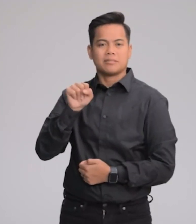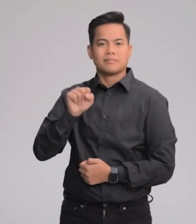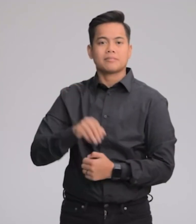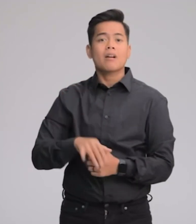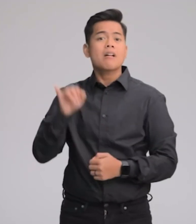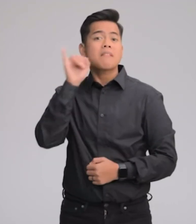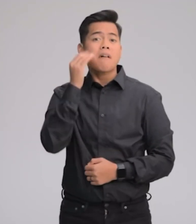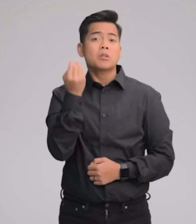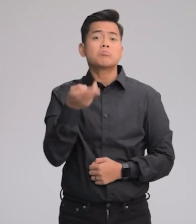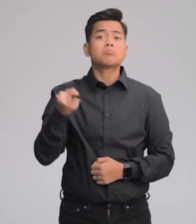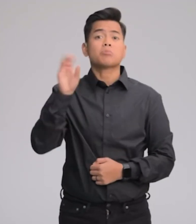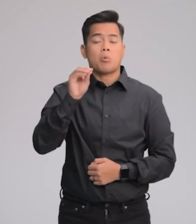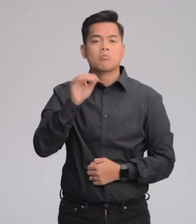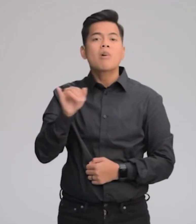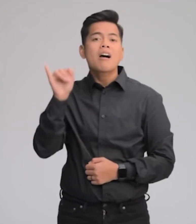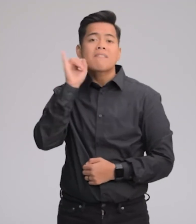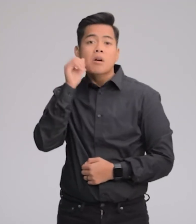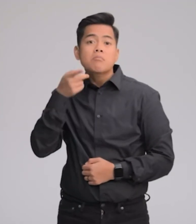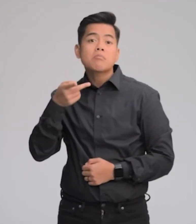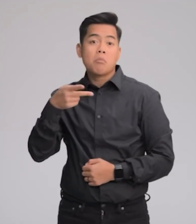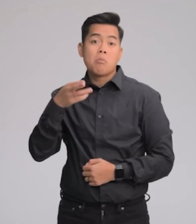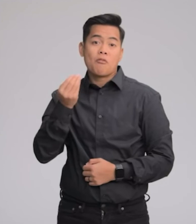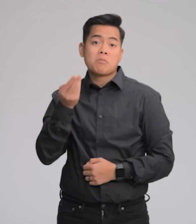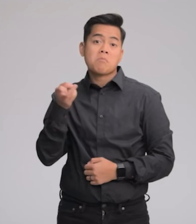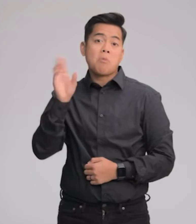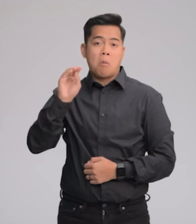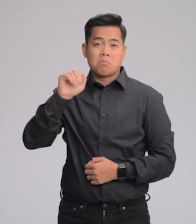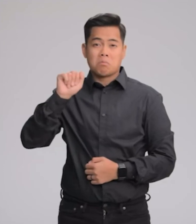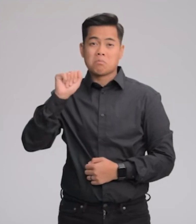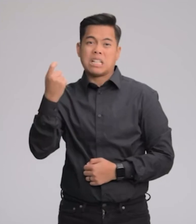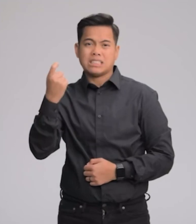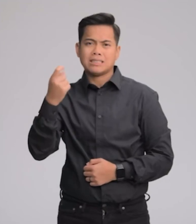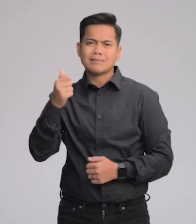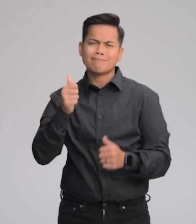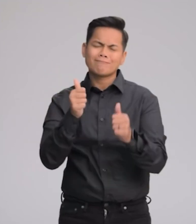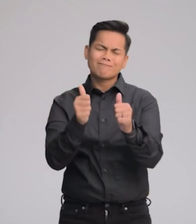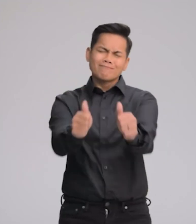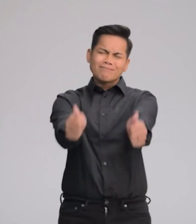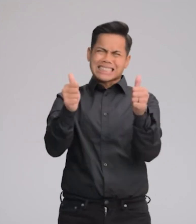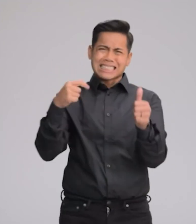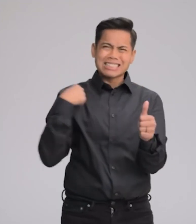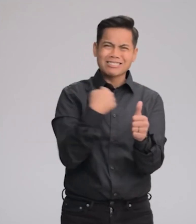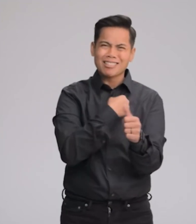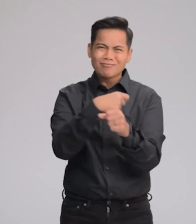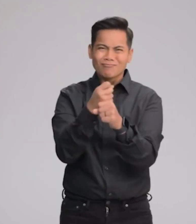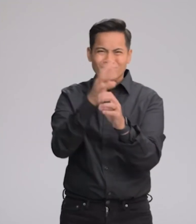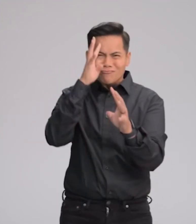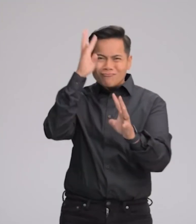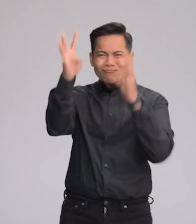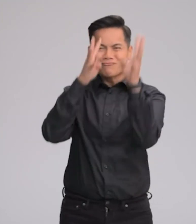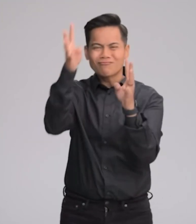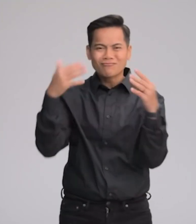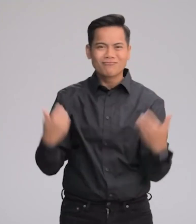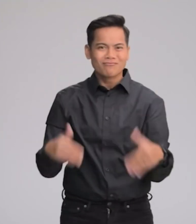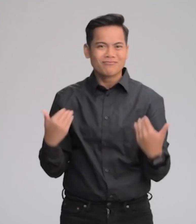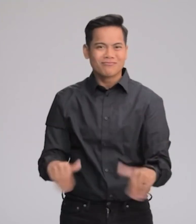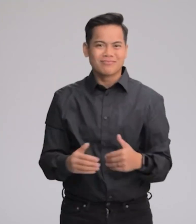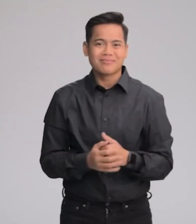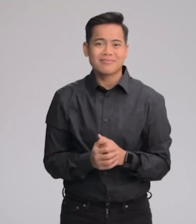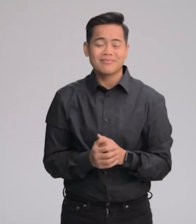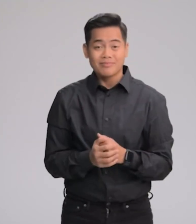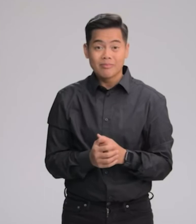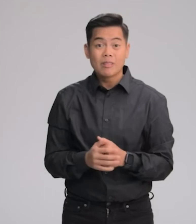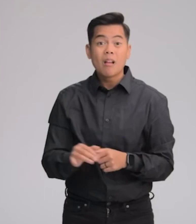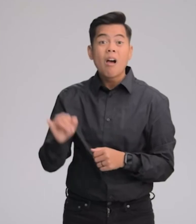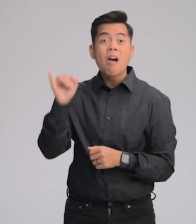iPhone 14 Pro and iPhone 14 Pro Max, the best iPhones we've ever created. With a new